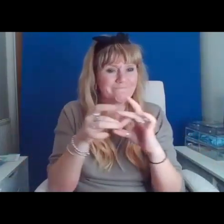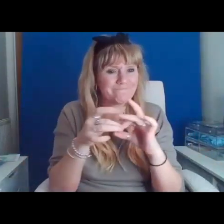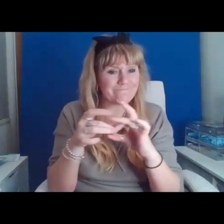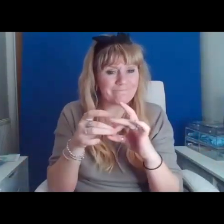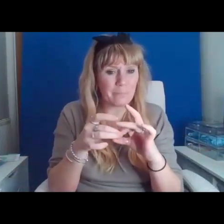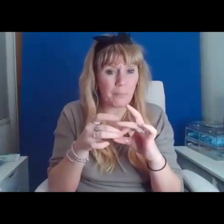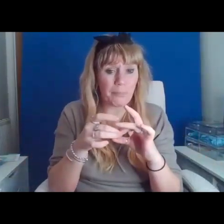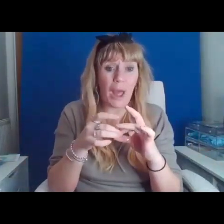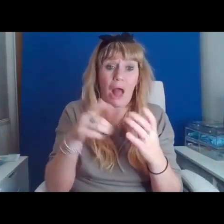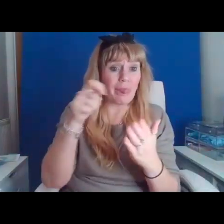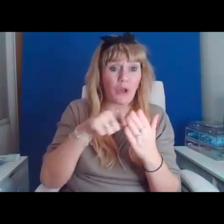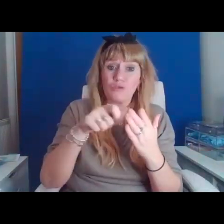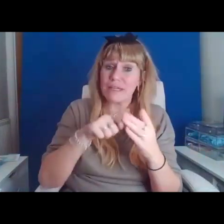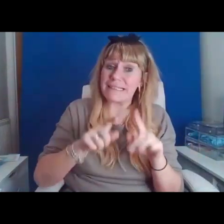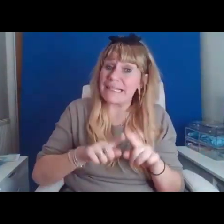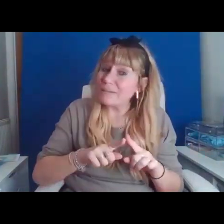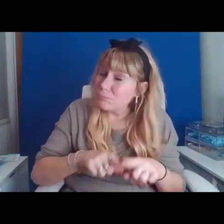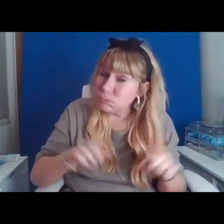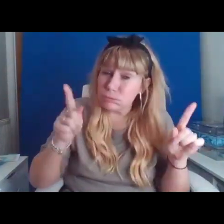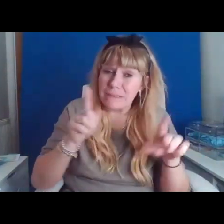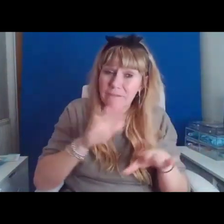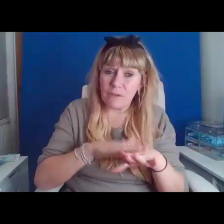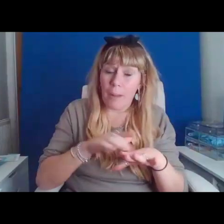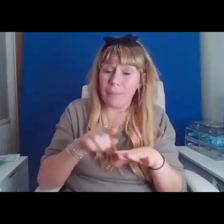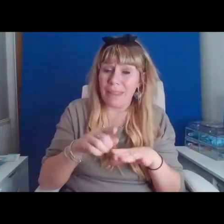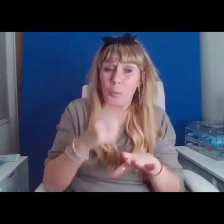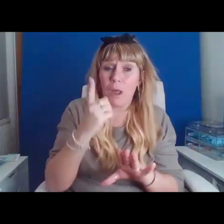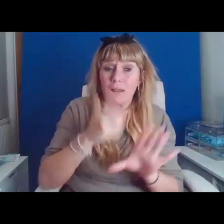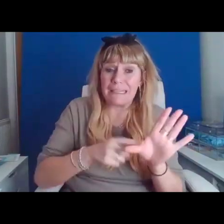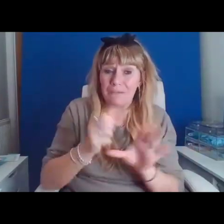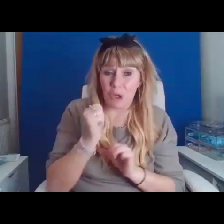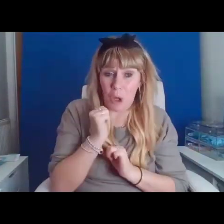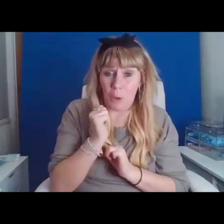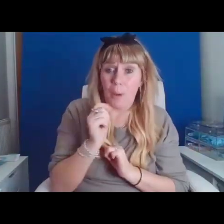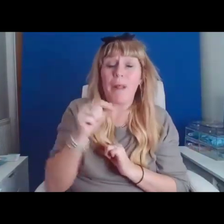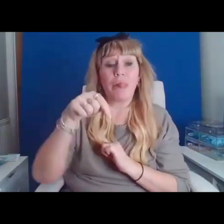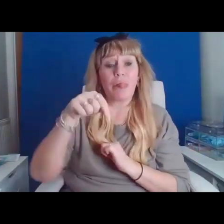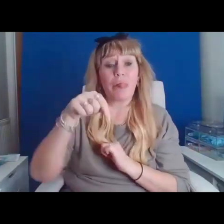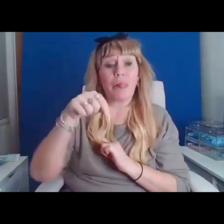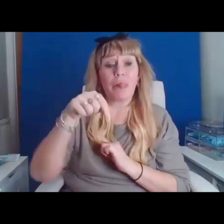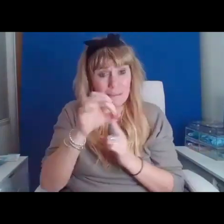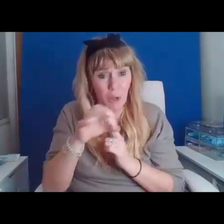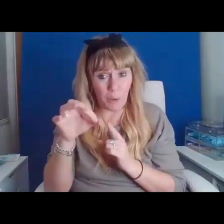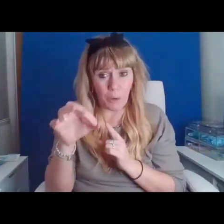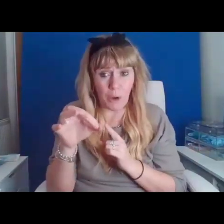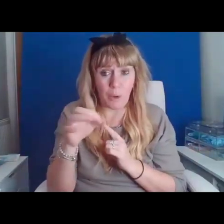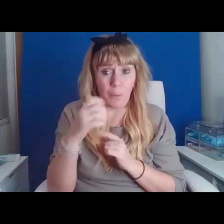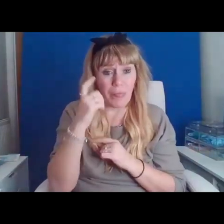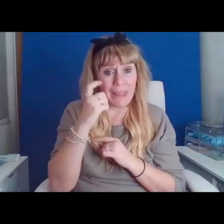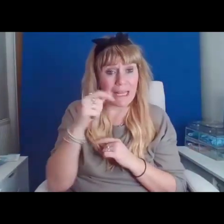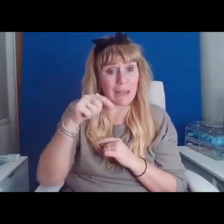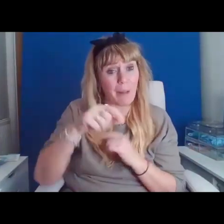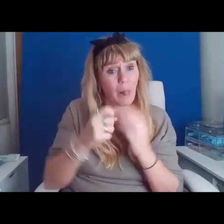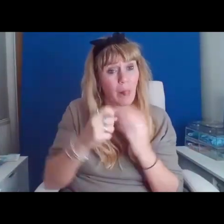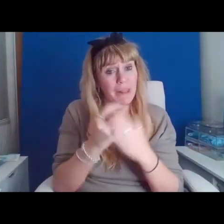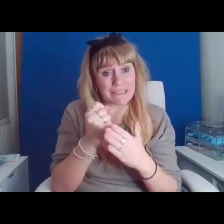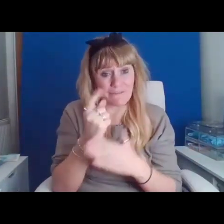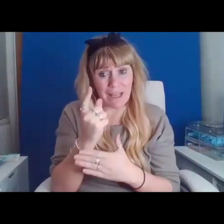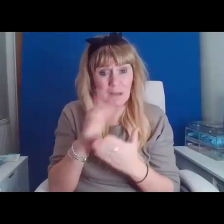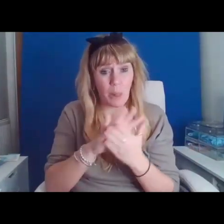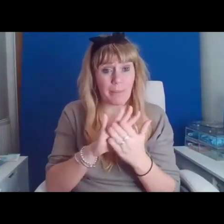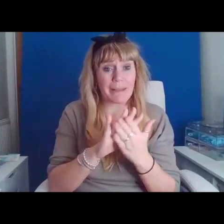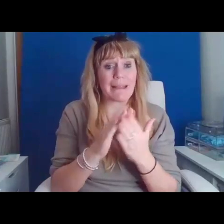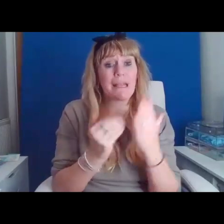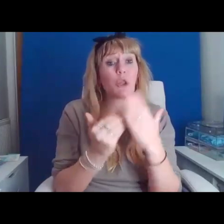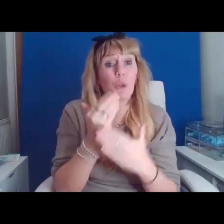far apart. That one was written about a year ago. And this one I wrote when thinking about coming to this event. So this is pretty new. This is